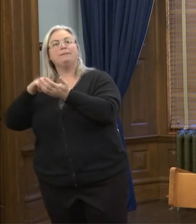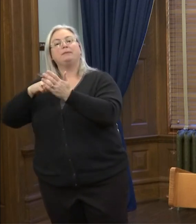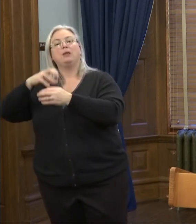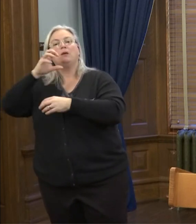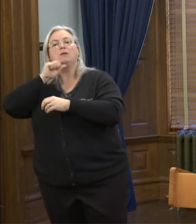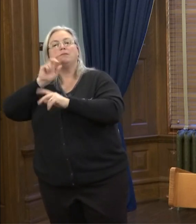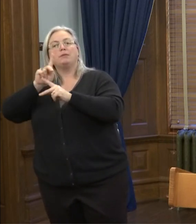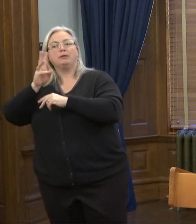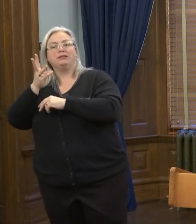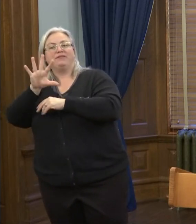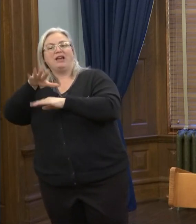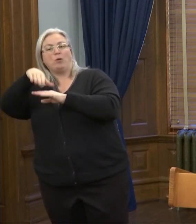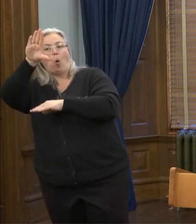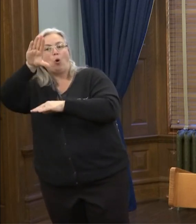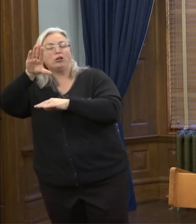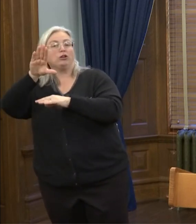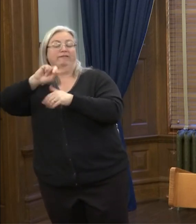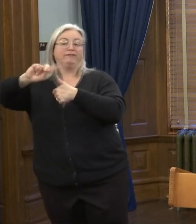Uh,